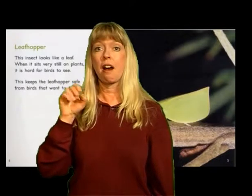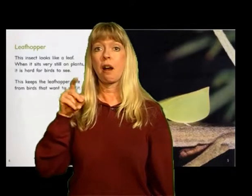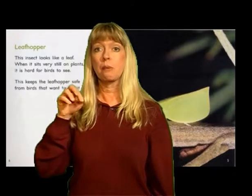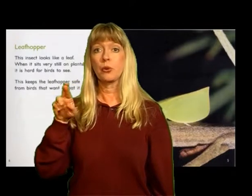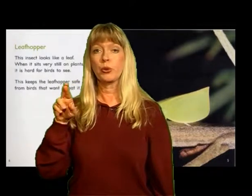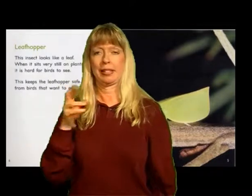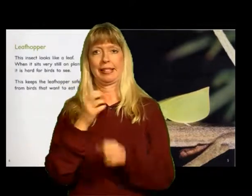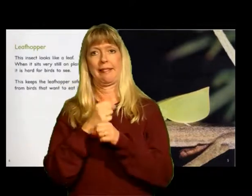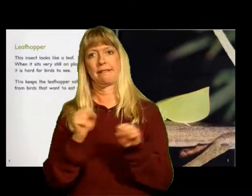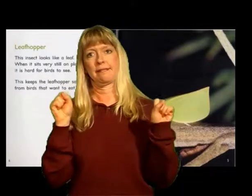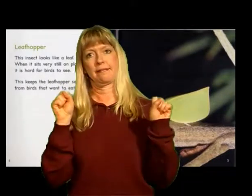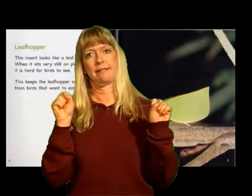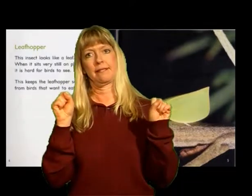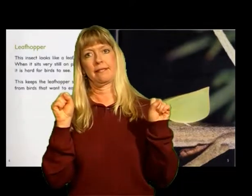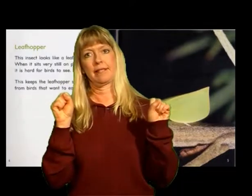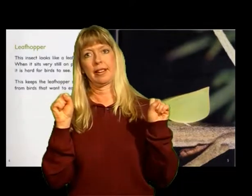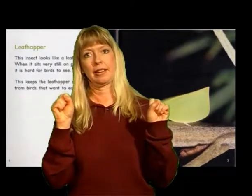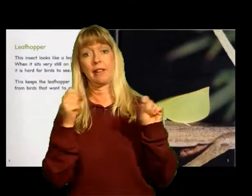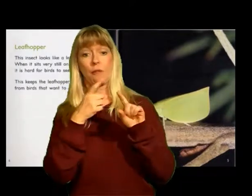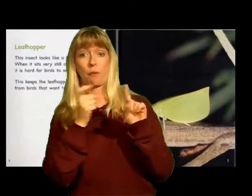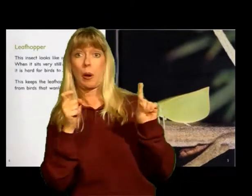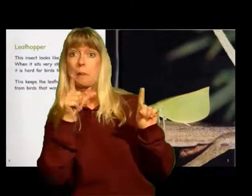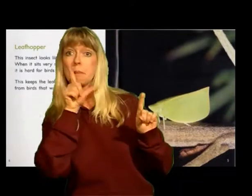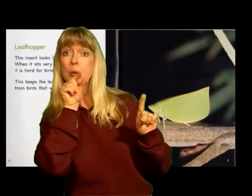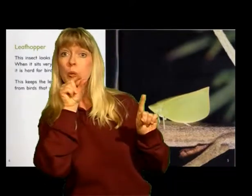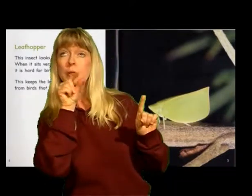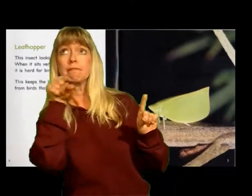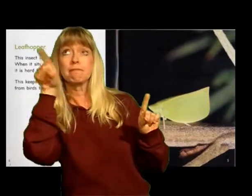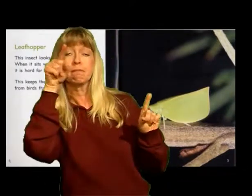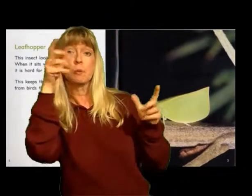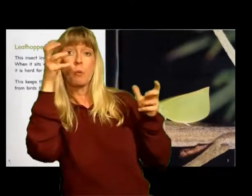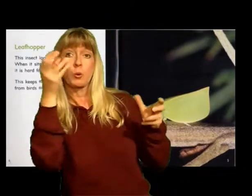leafhopper safe From birds that want to eat it